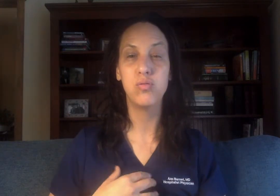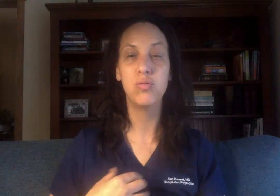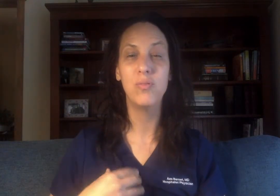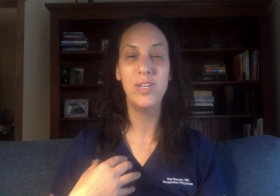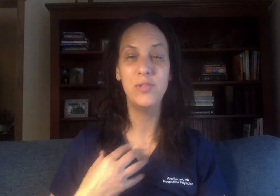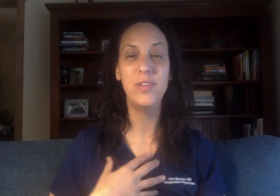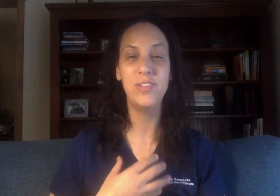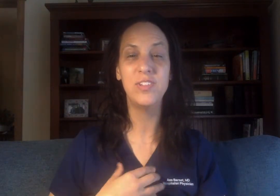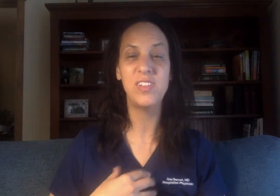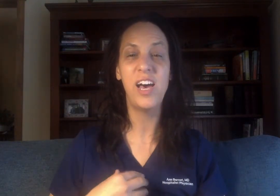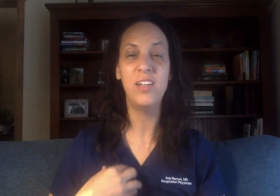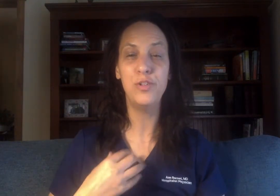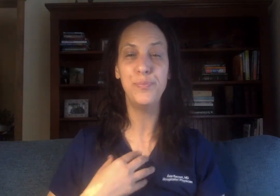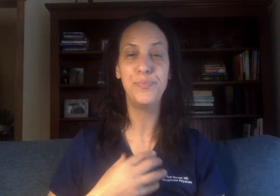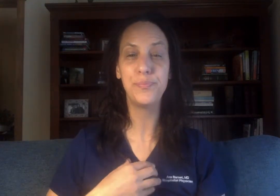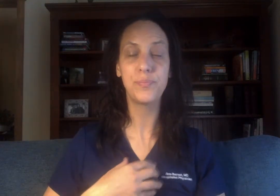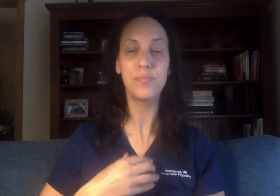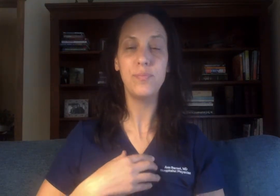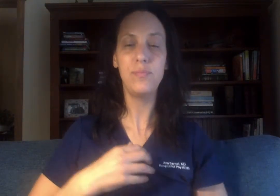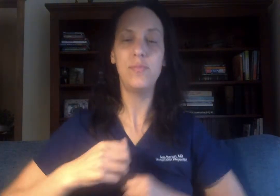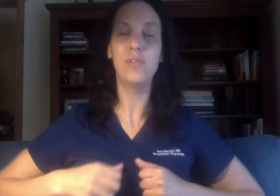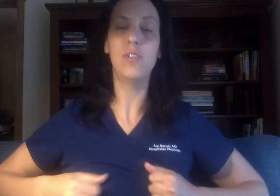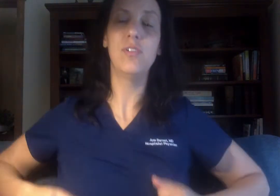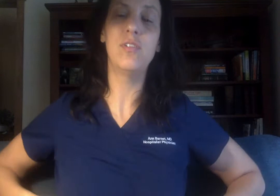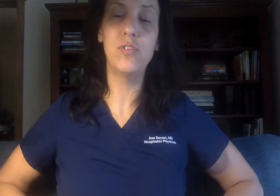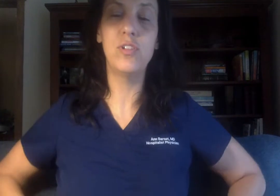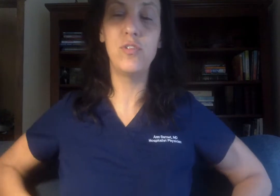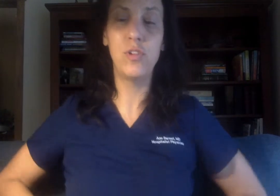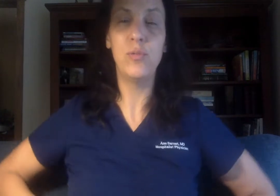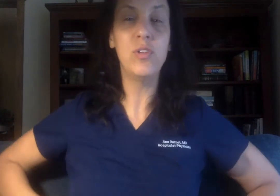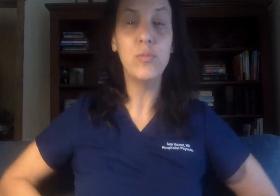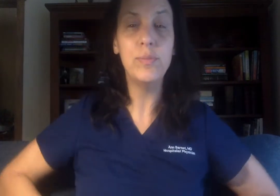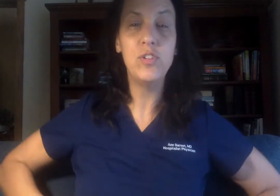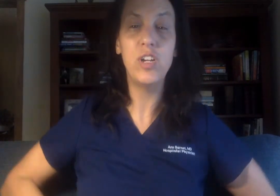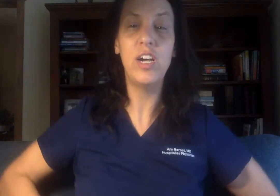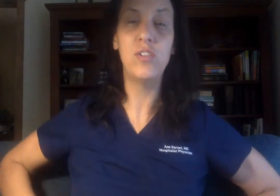Makes me feel sad. Let's go to where the ribs jut out.